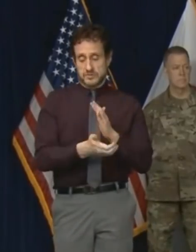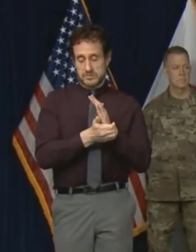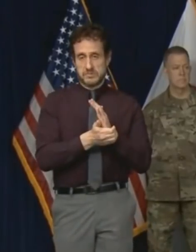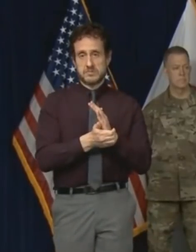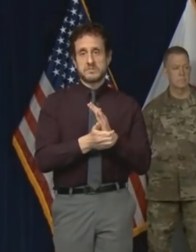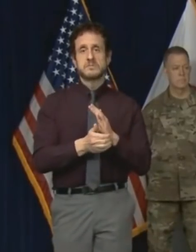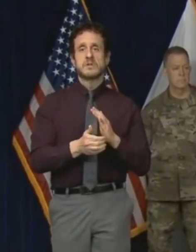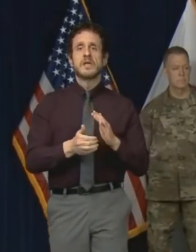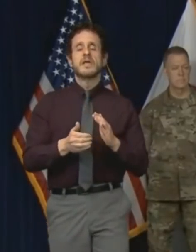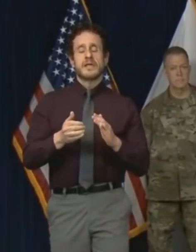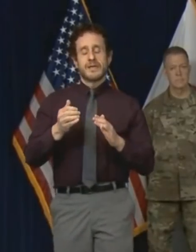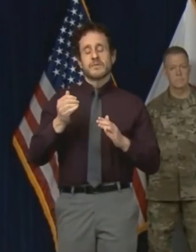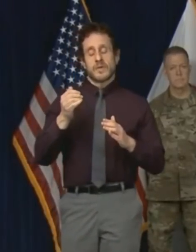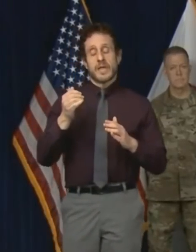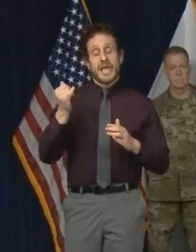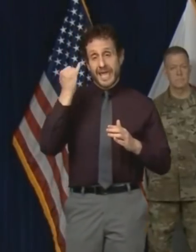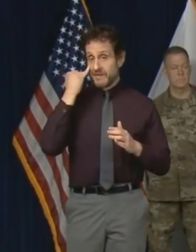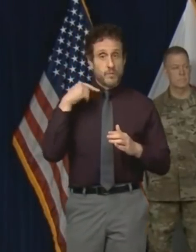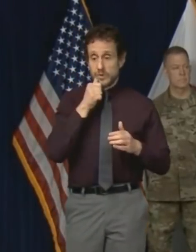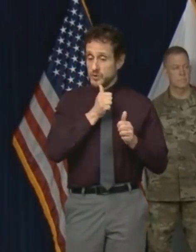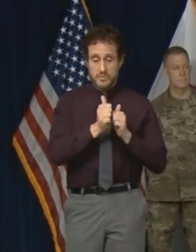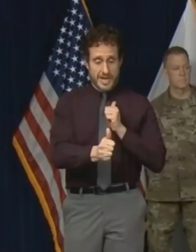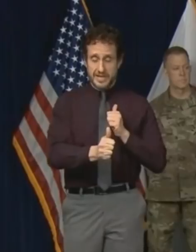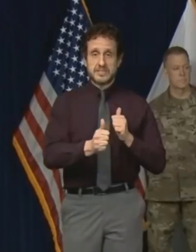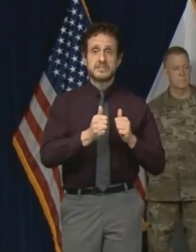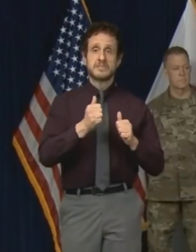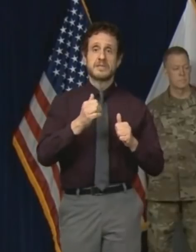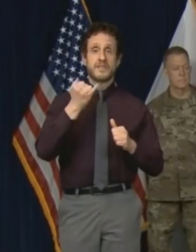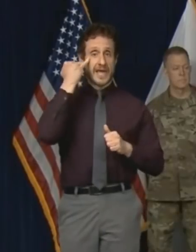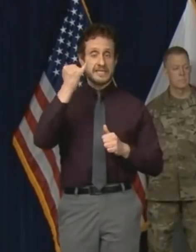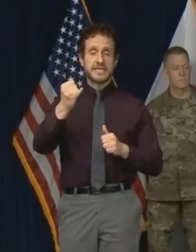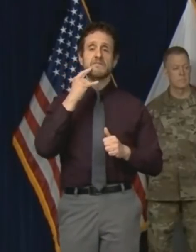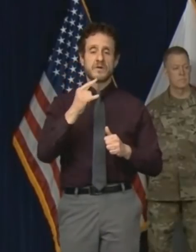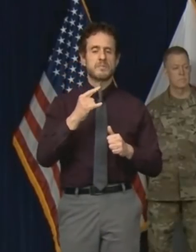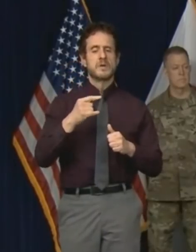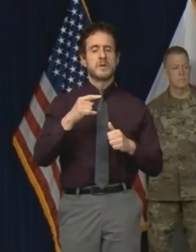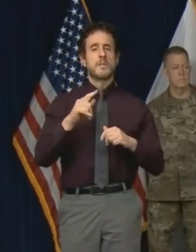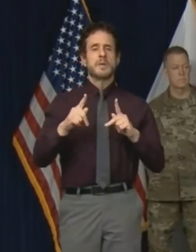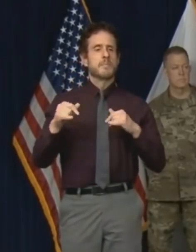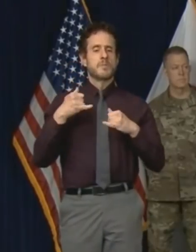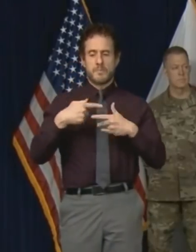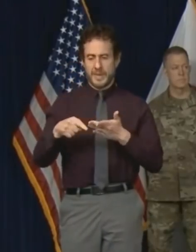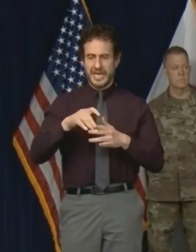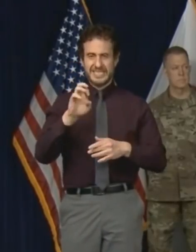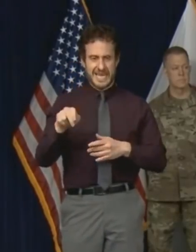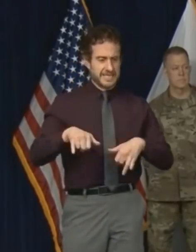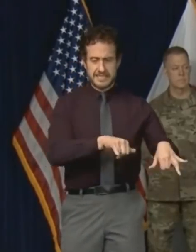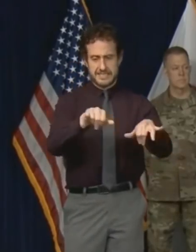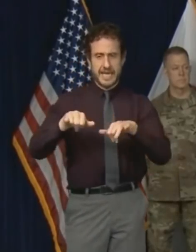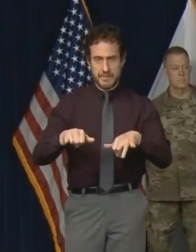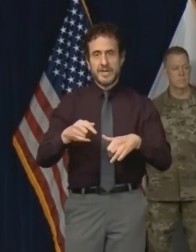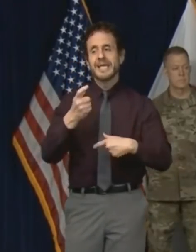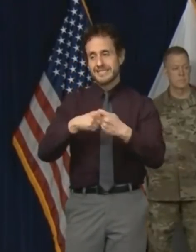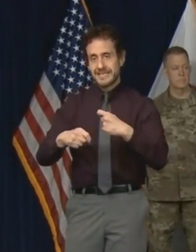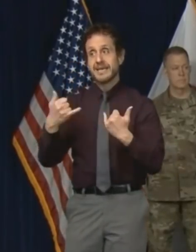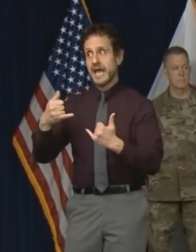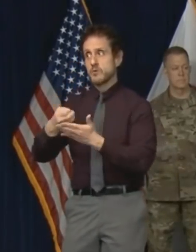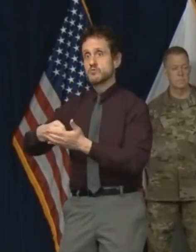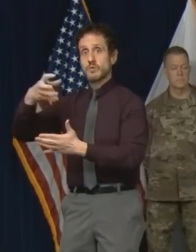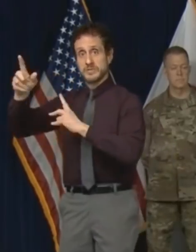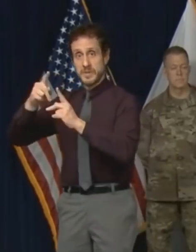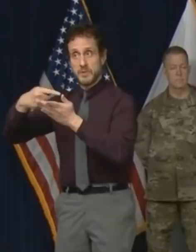to a graduated tax system doesn't pass the that budgetary gap will expand to 7.4